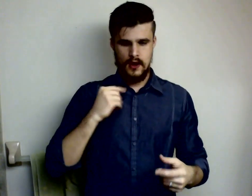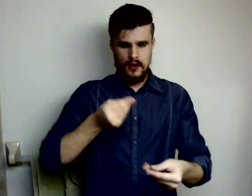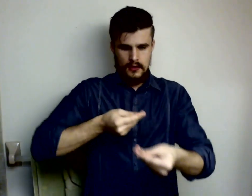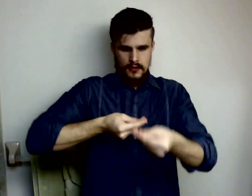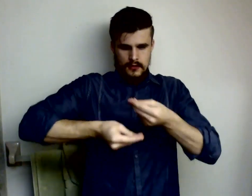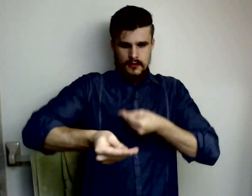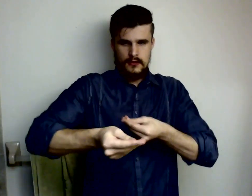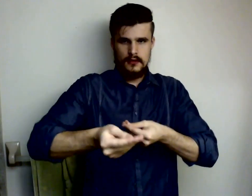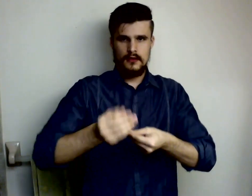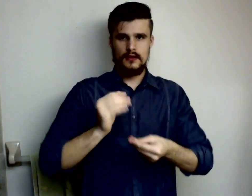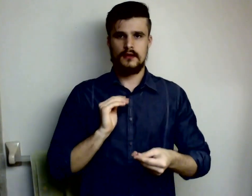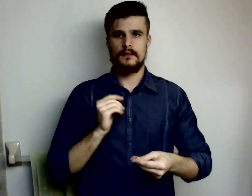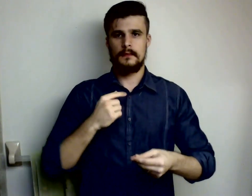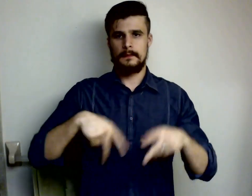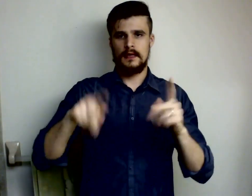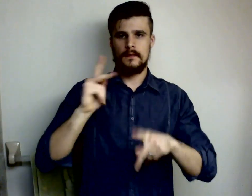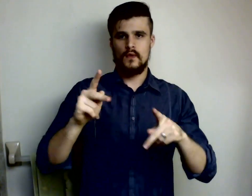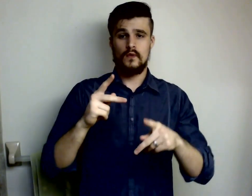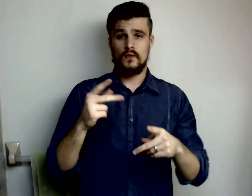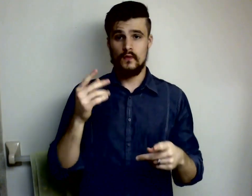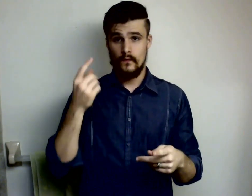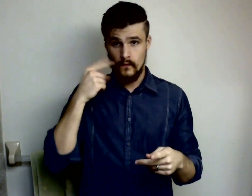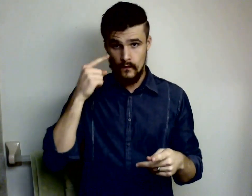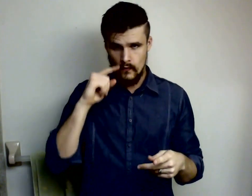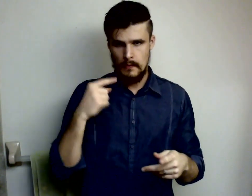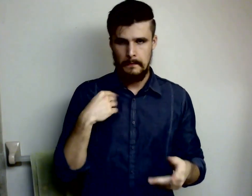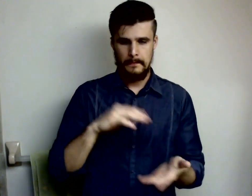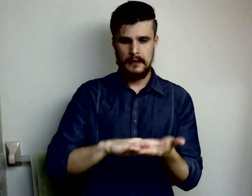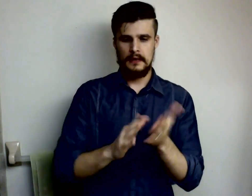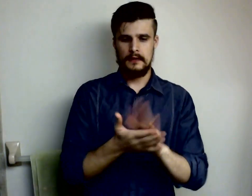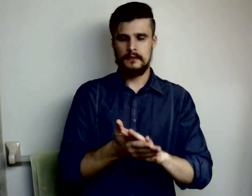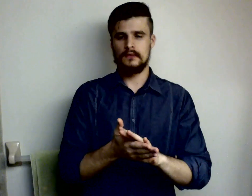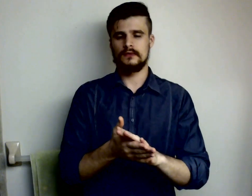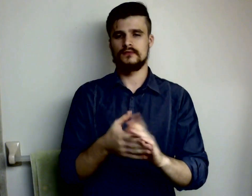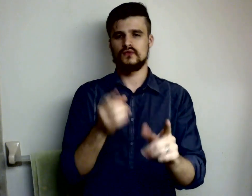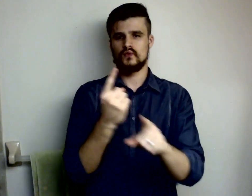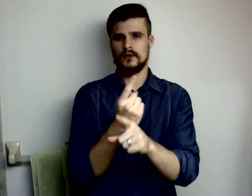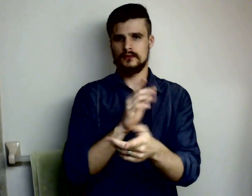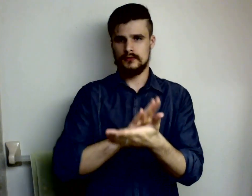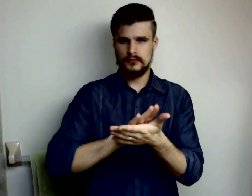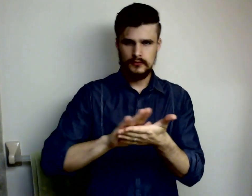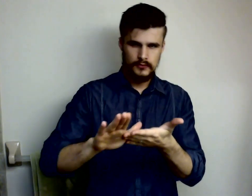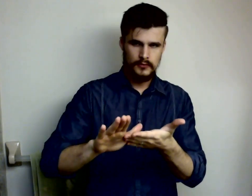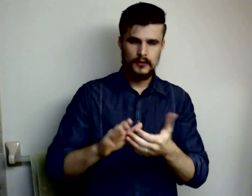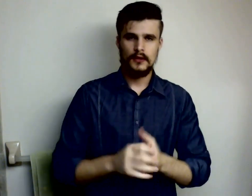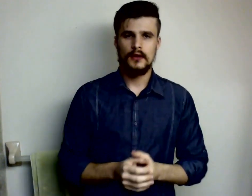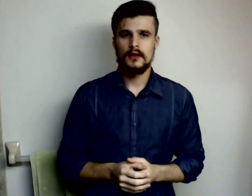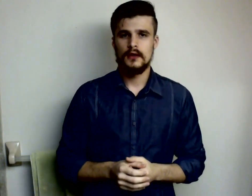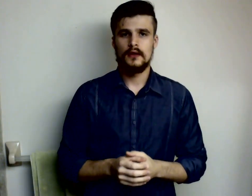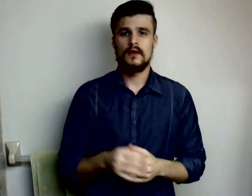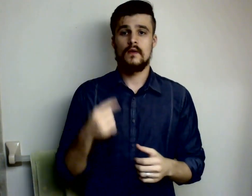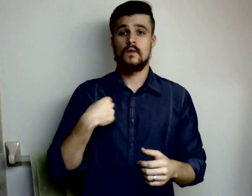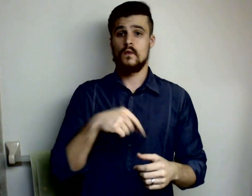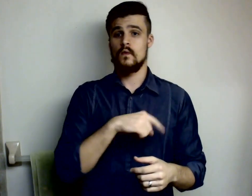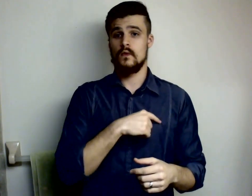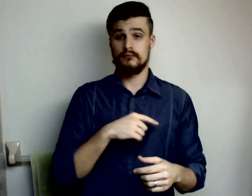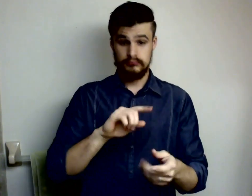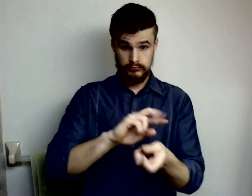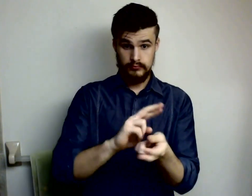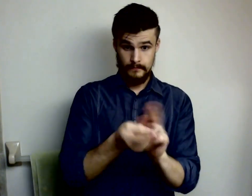become the righteousness of god when you and i repent put our trust in him for that forgiveness of sins